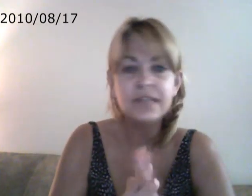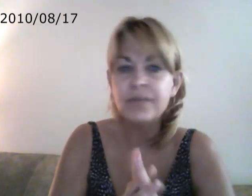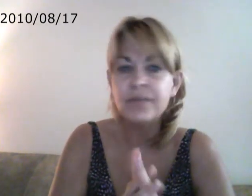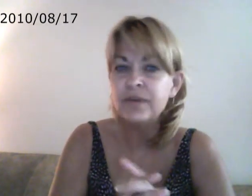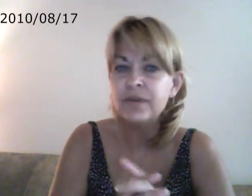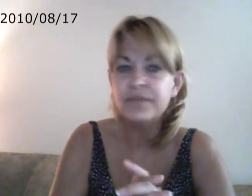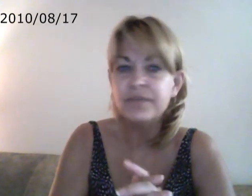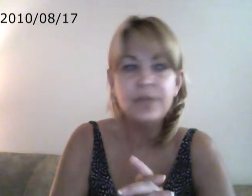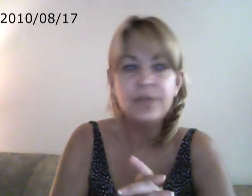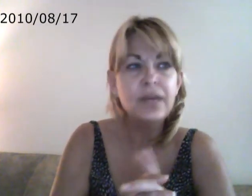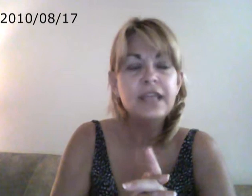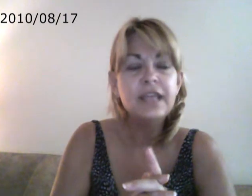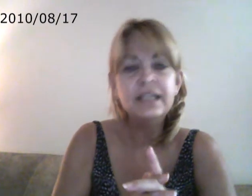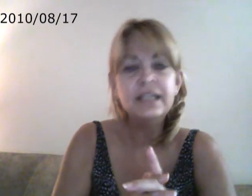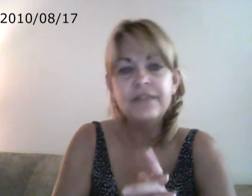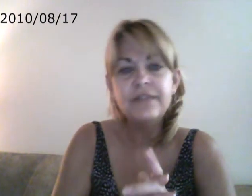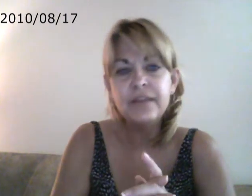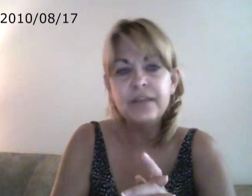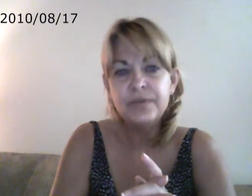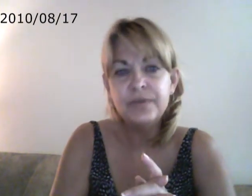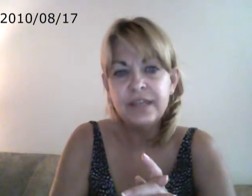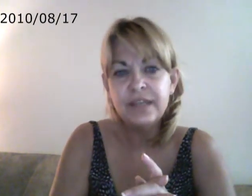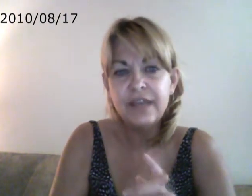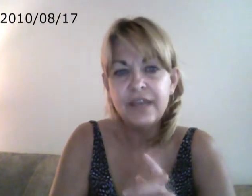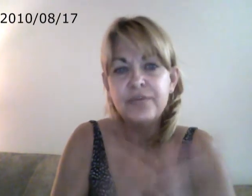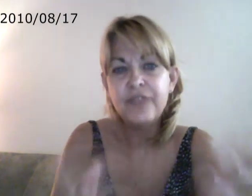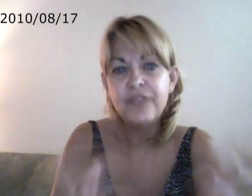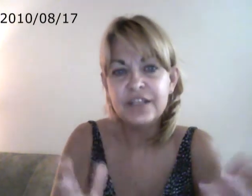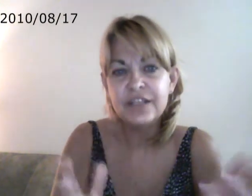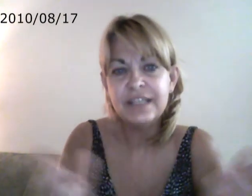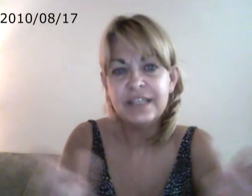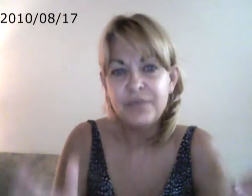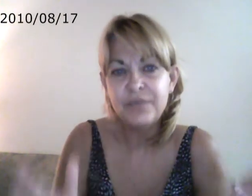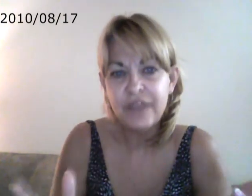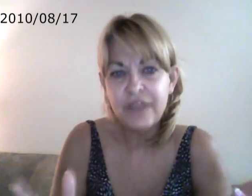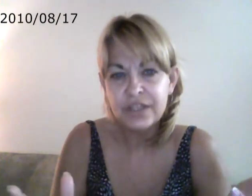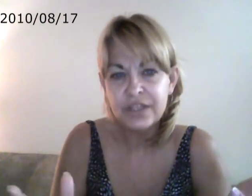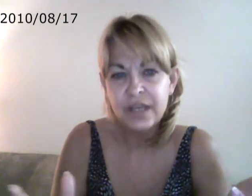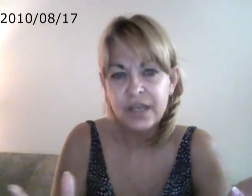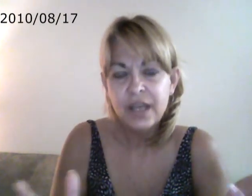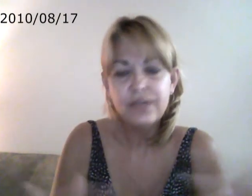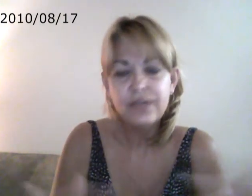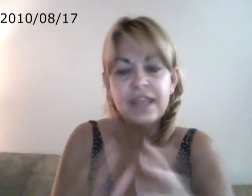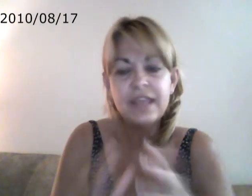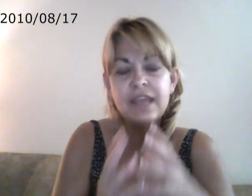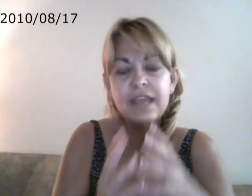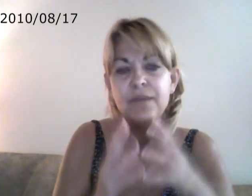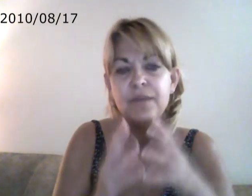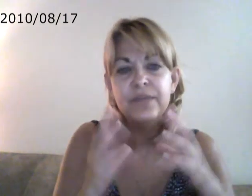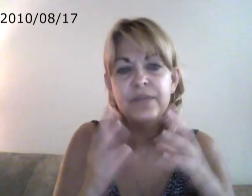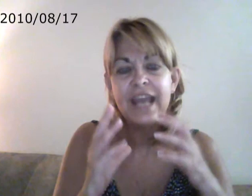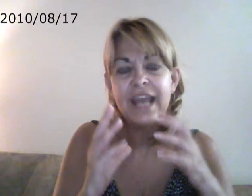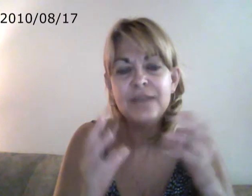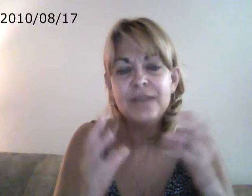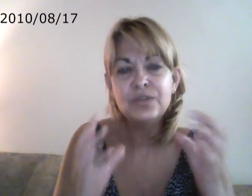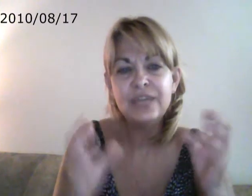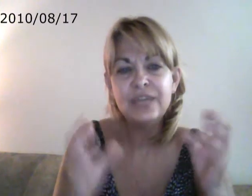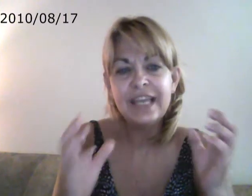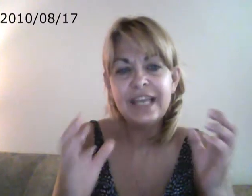compulsive people, they need to find the beauty of perfection and imperfection. You know, they are people that absolutely cannot